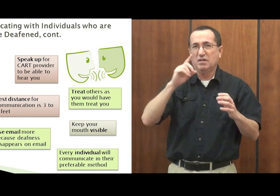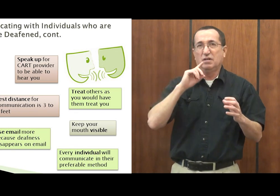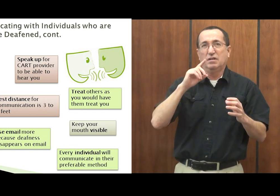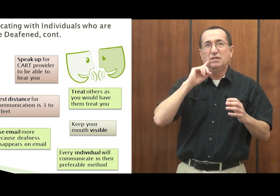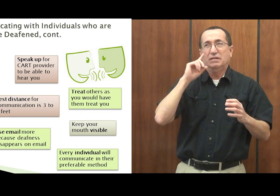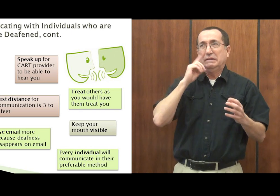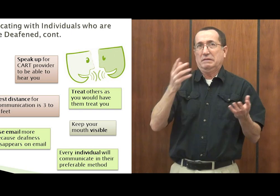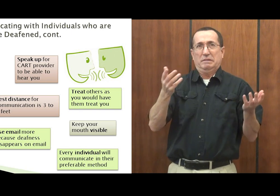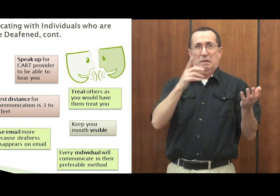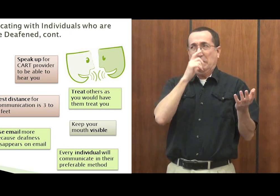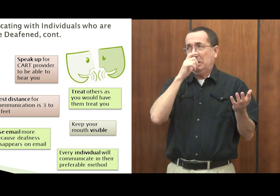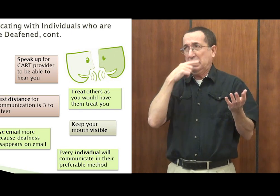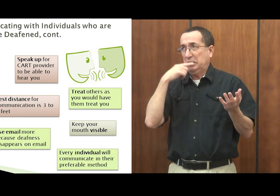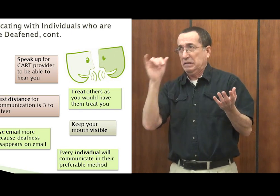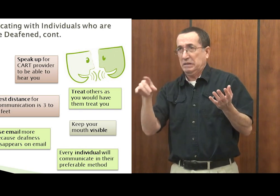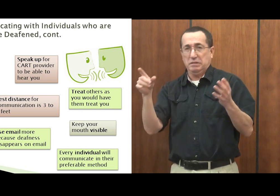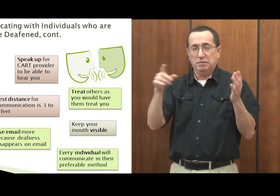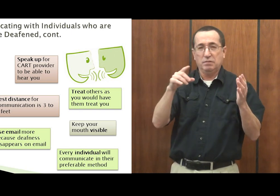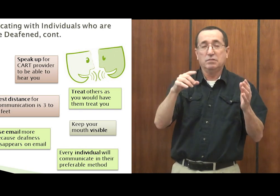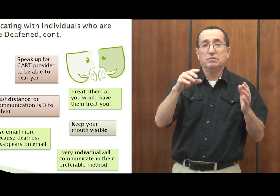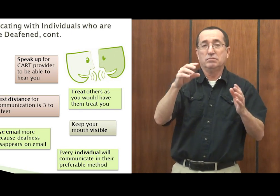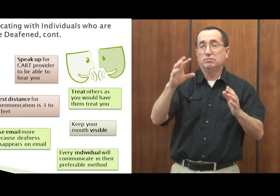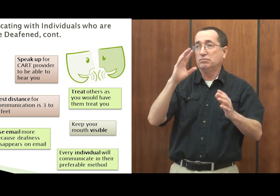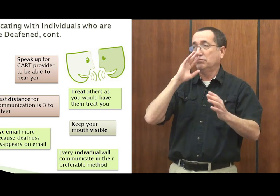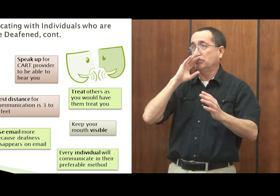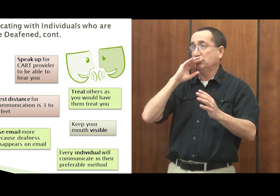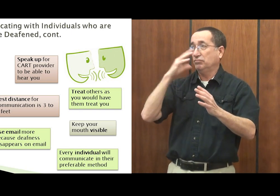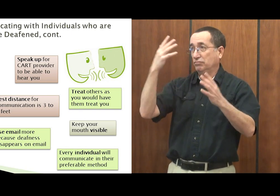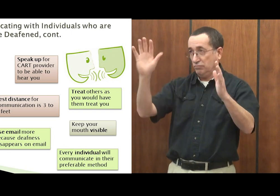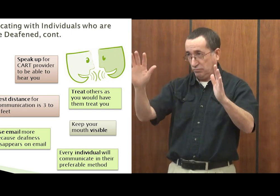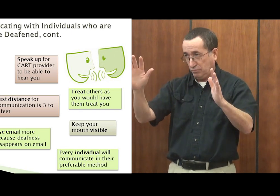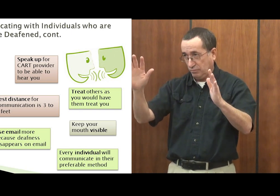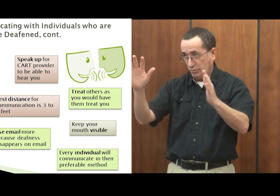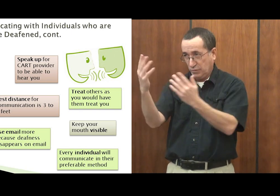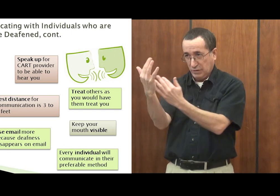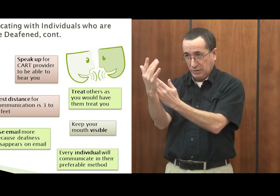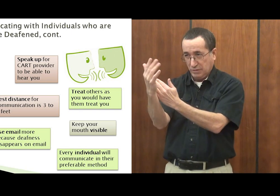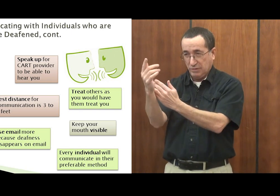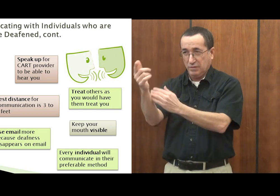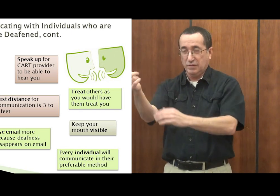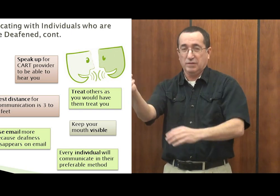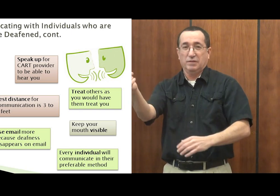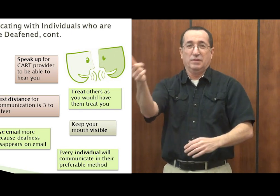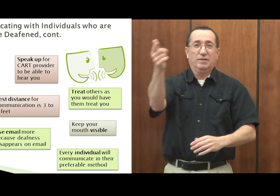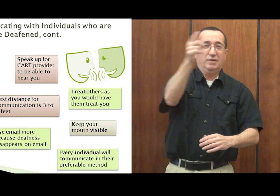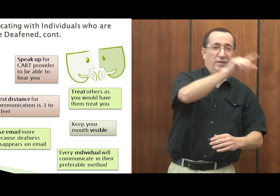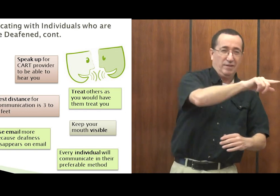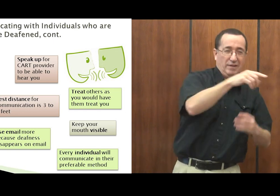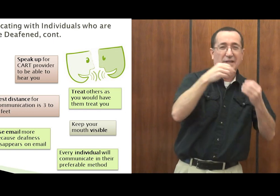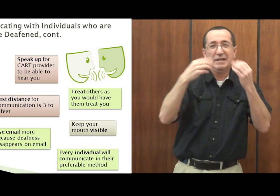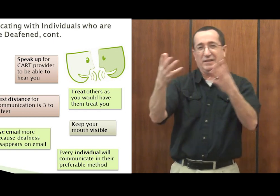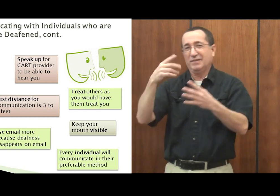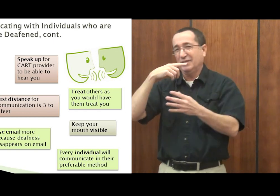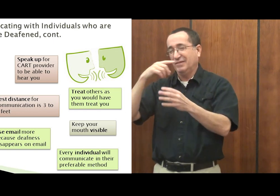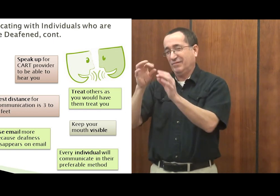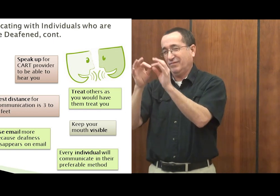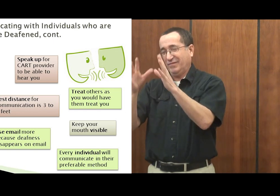crazy with several people talking over each other. The thing with that is one person talking at time, take turns,